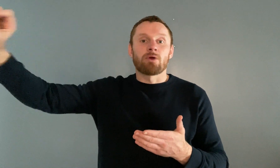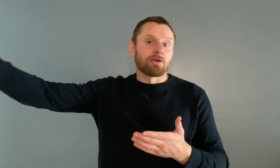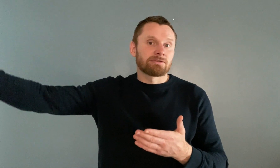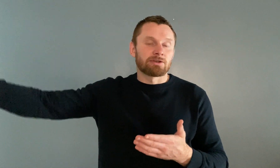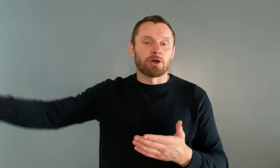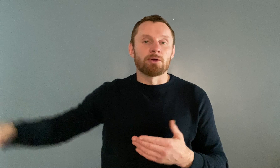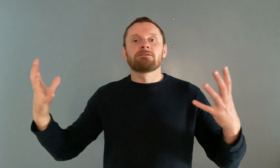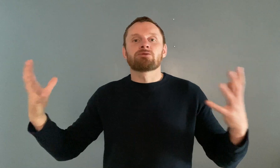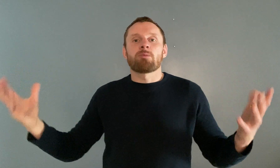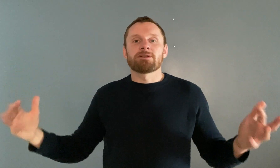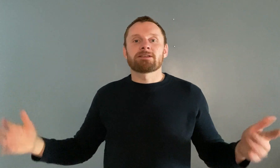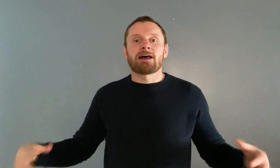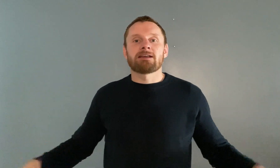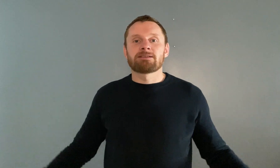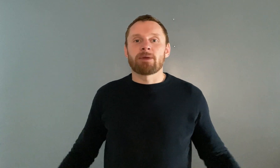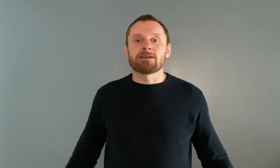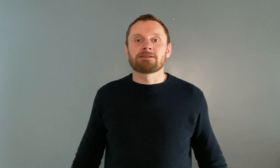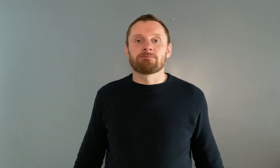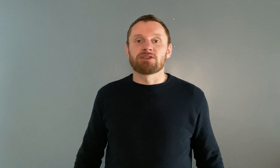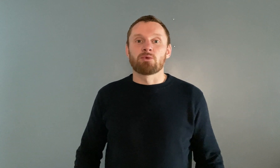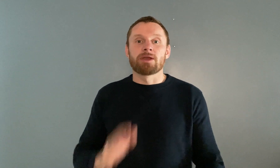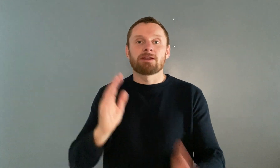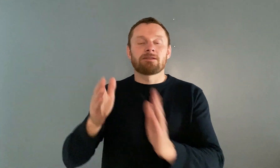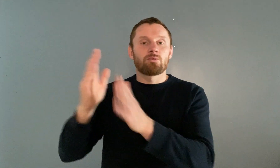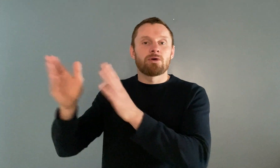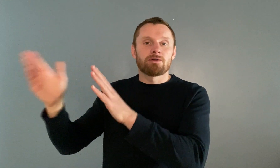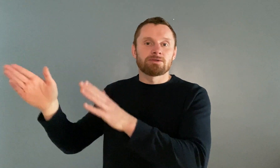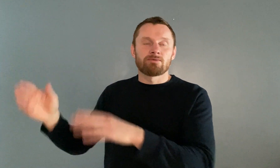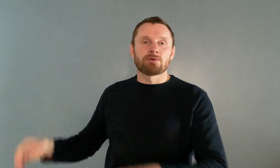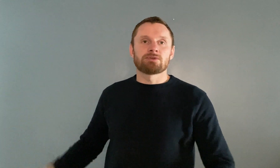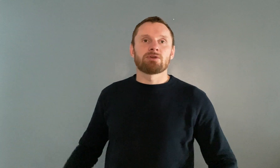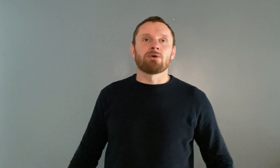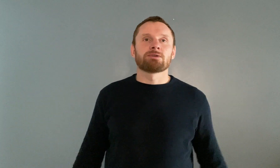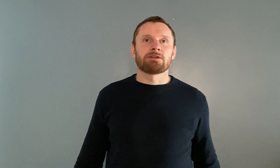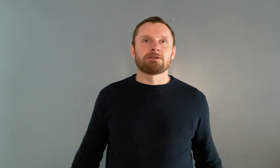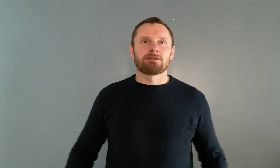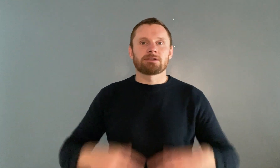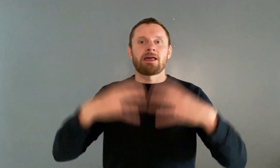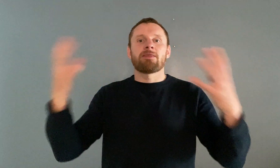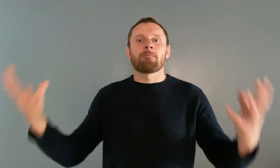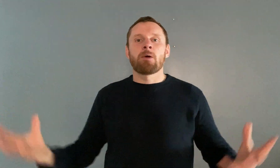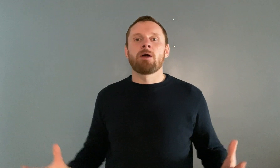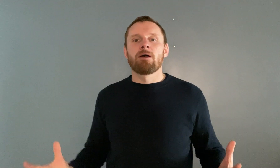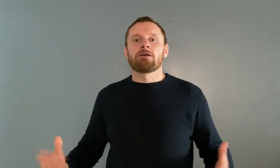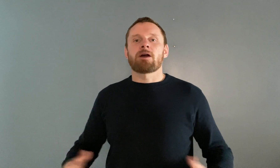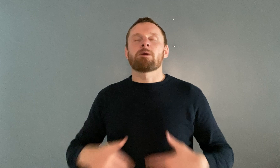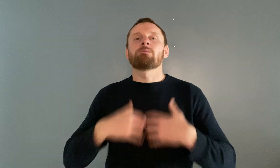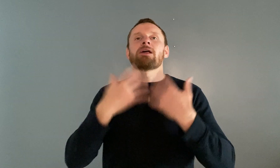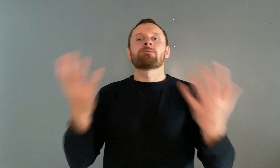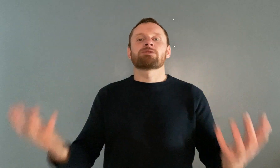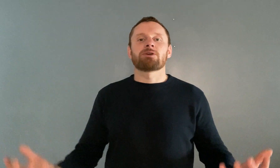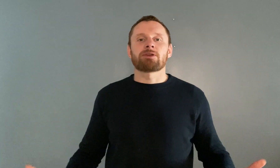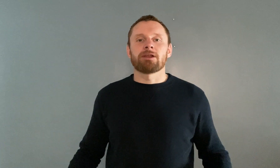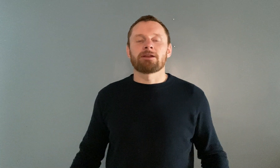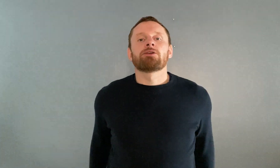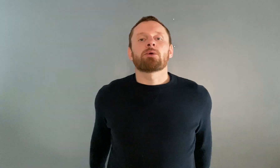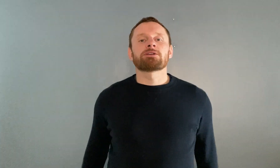want us to go drop into that space between the words of those thoughts and just let them come up let them circulate you want to